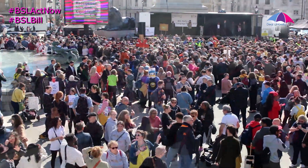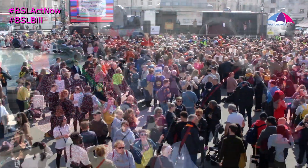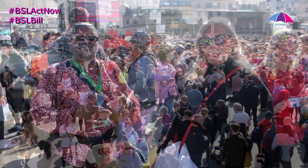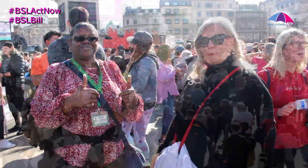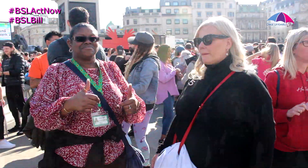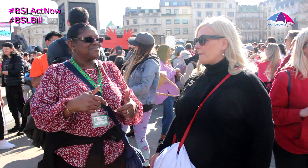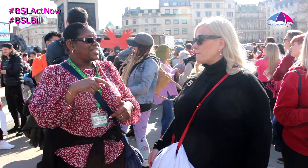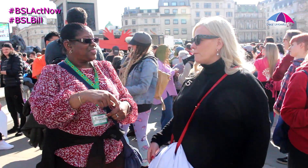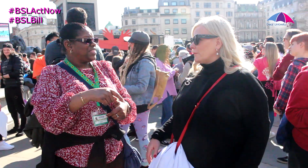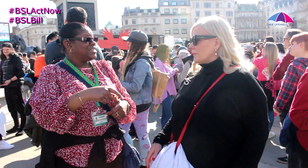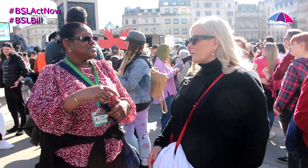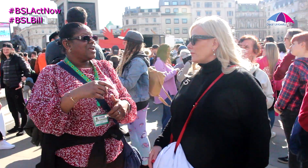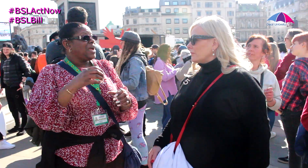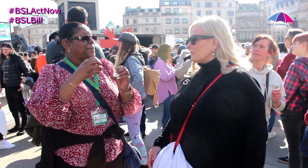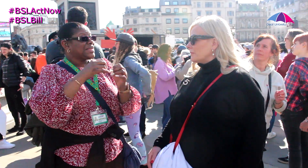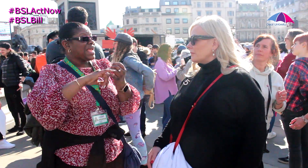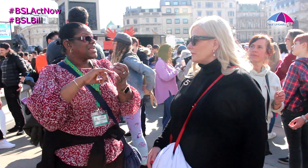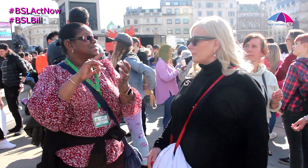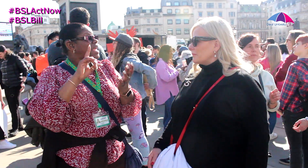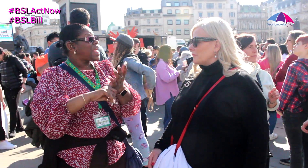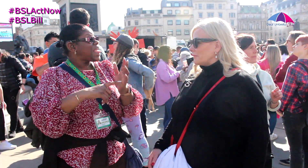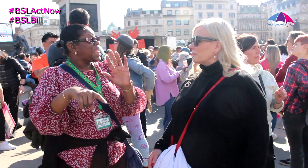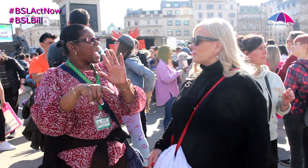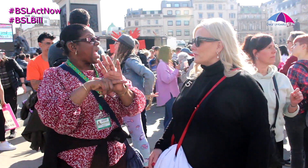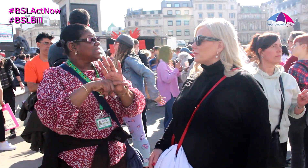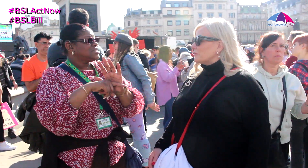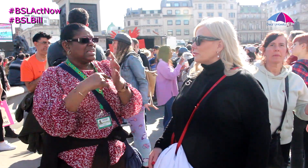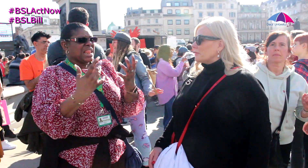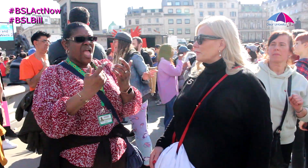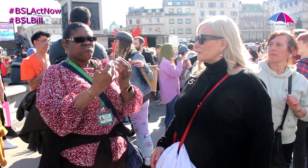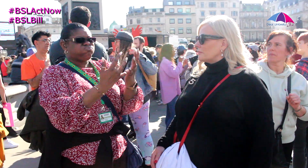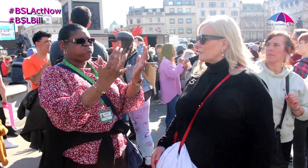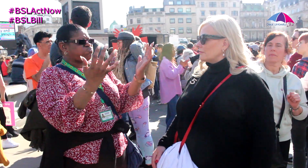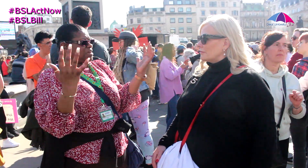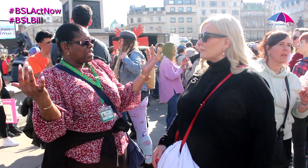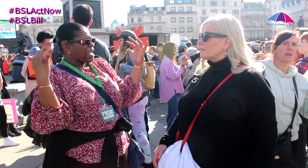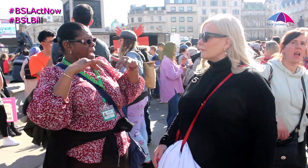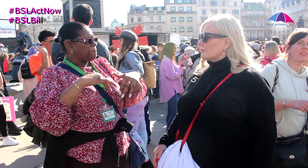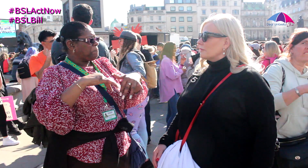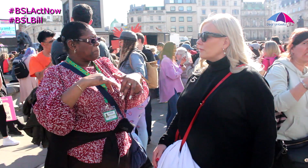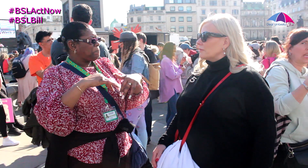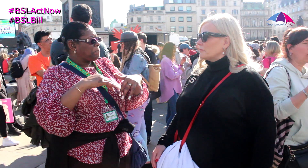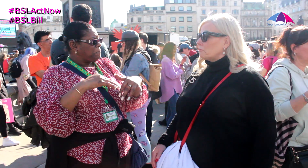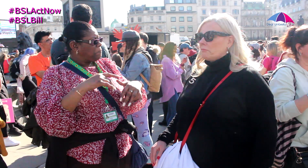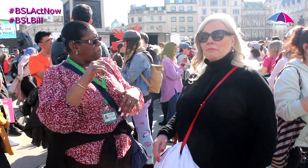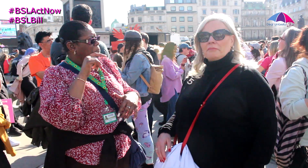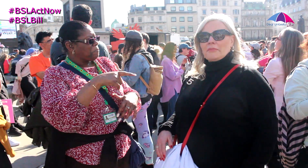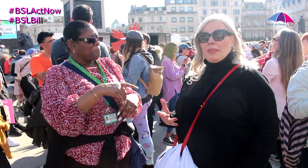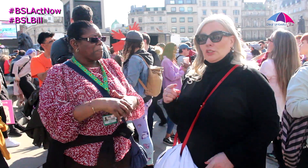The feeling of what it was like in there. My name's Chloe Smith, I'm the Minister for disabled people, health and work. We've